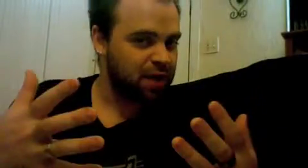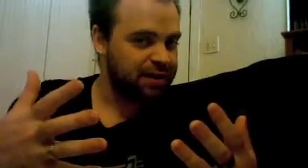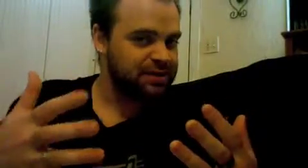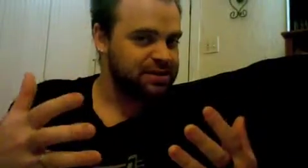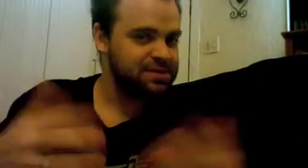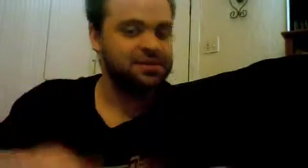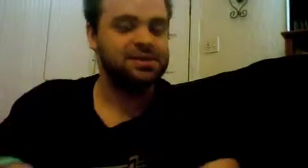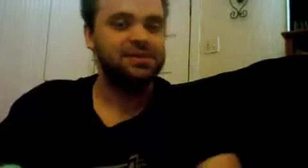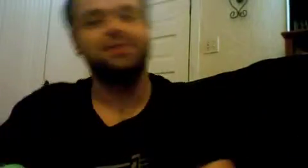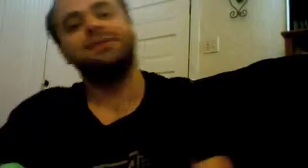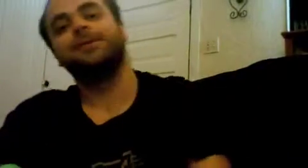friends